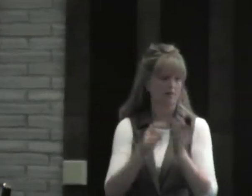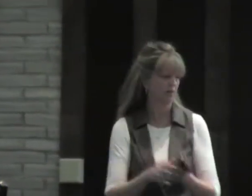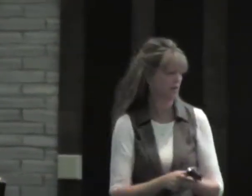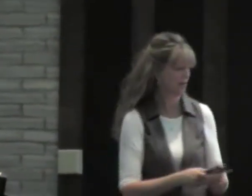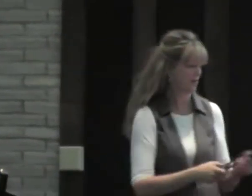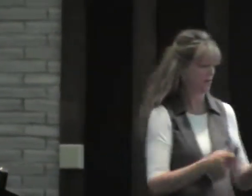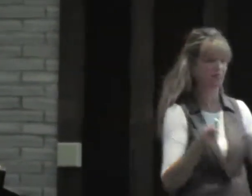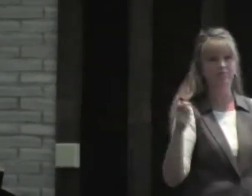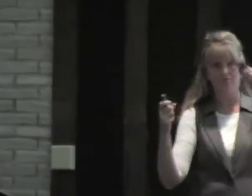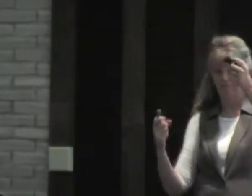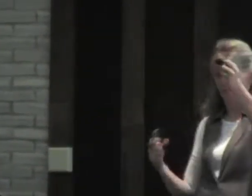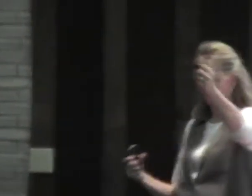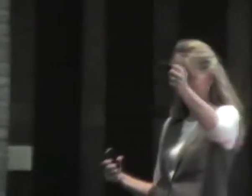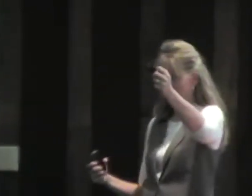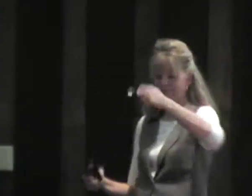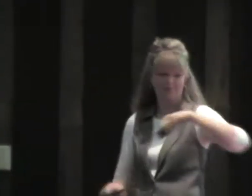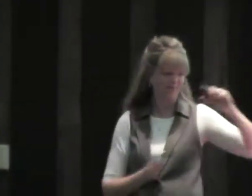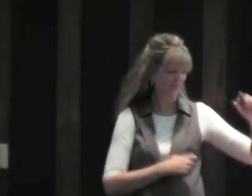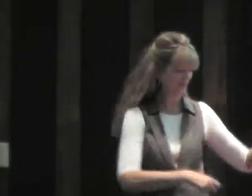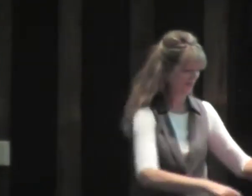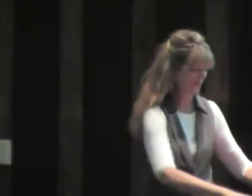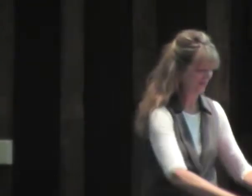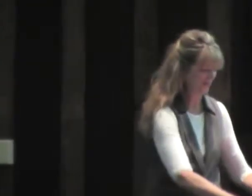So when you buy this, you have to have this.